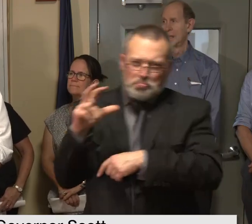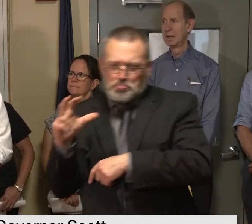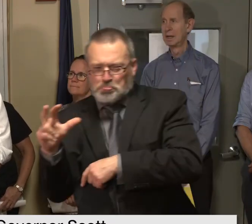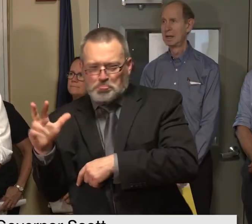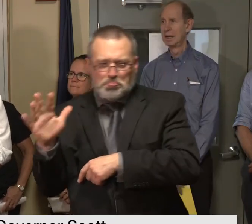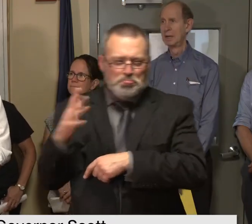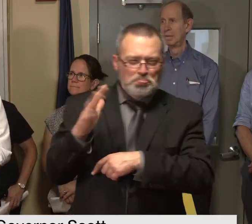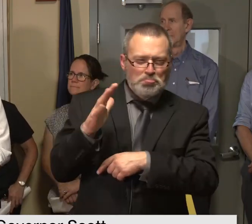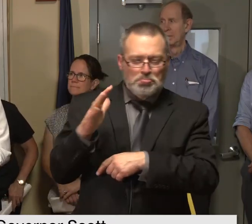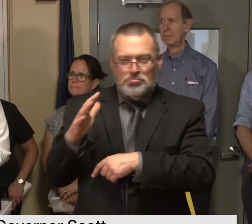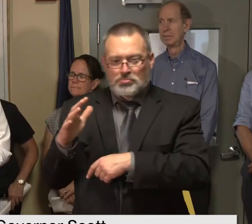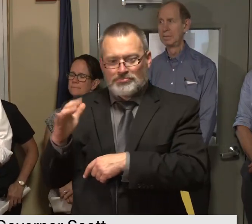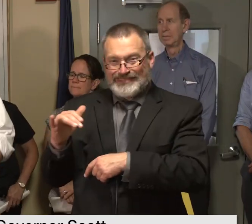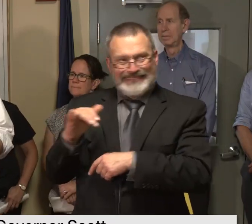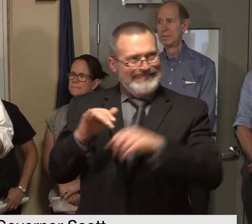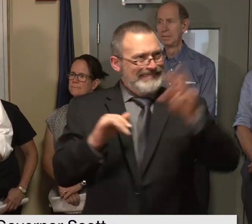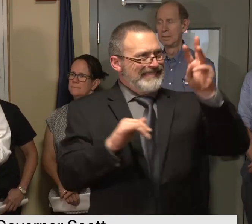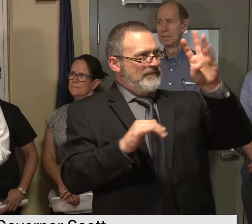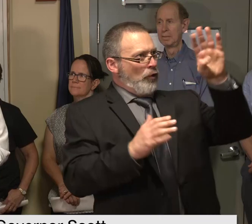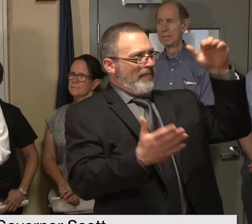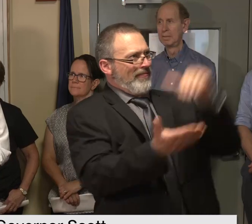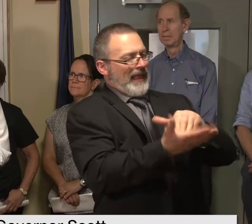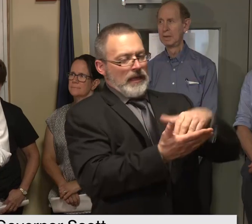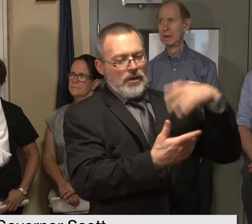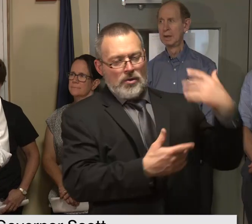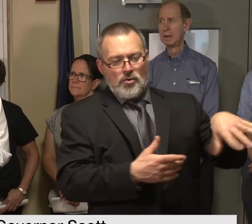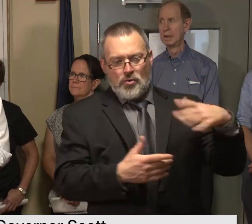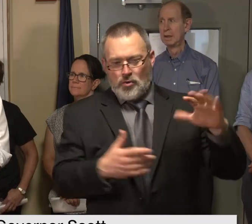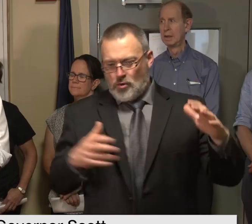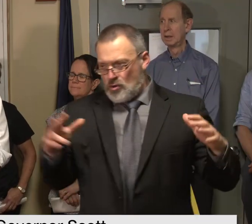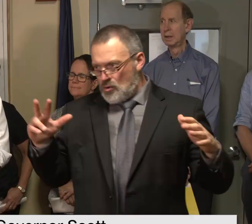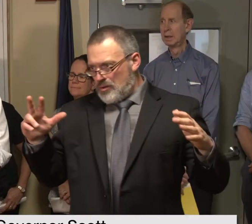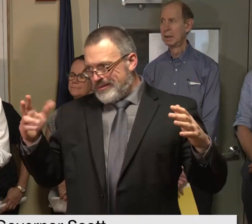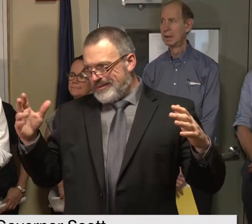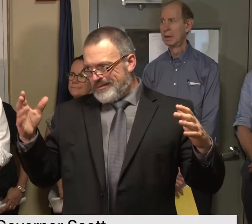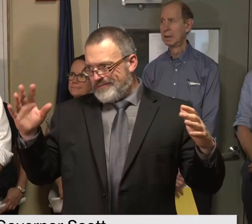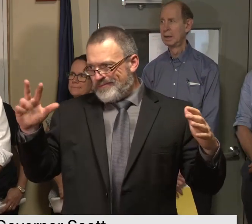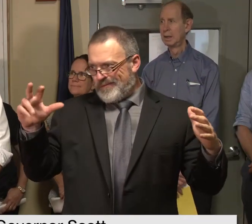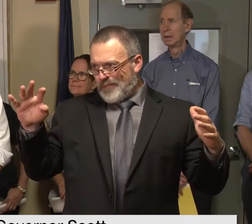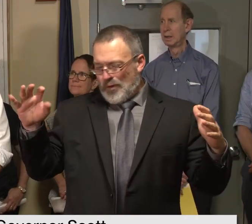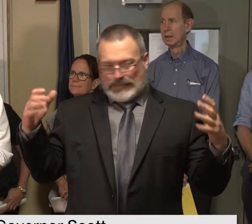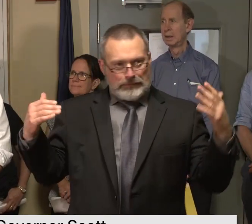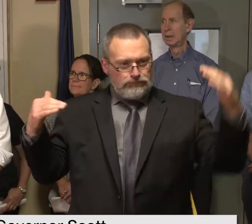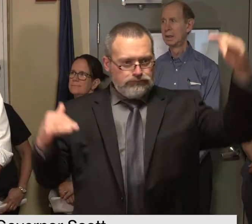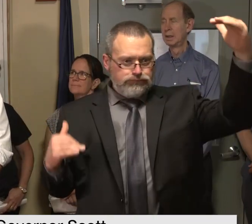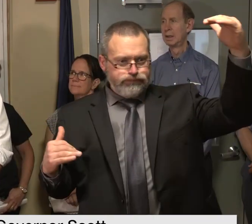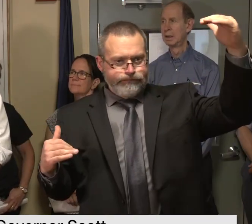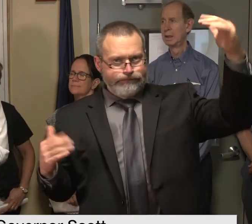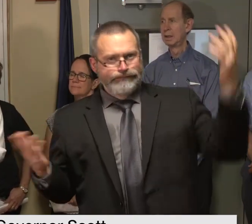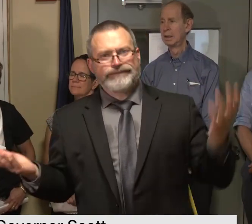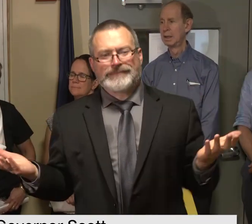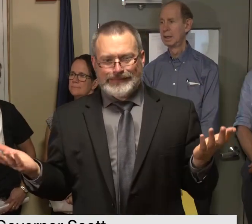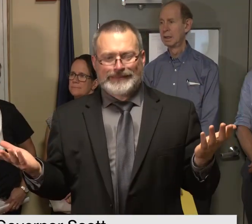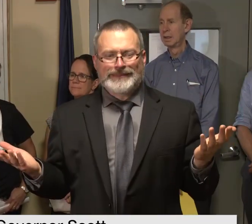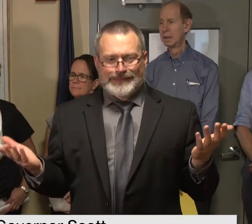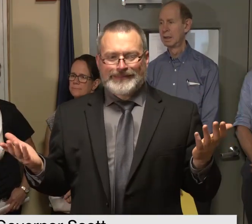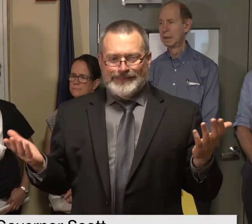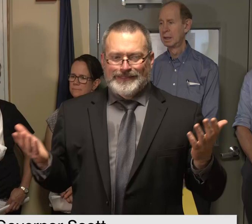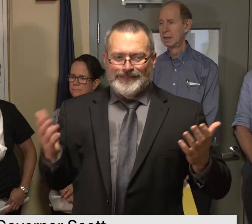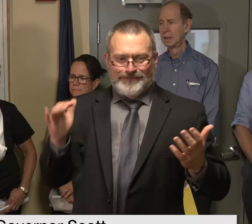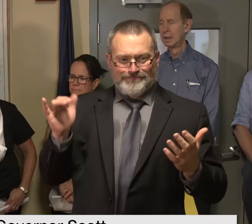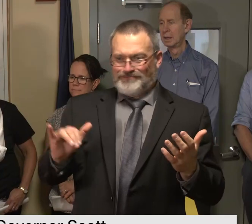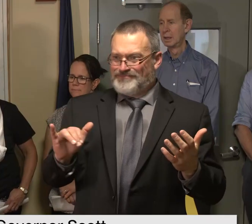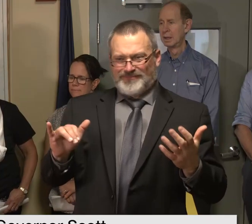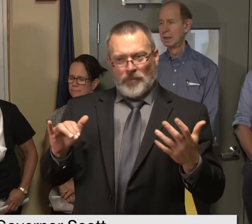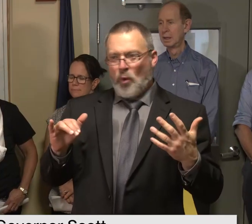in size they're not all certainly like richmond some of them might be 18 inches but you know it's just incredibly difficult and i would